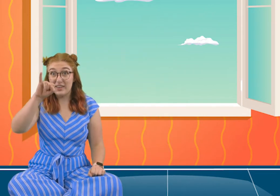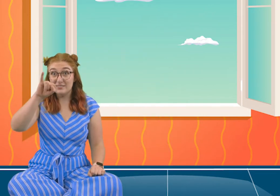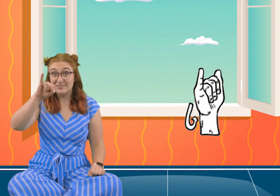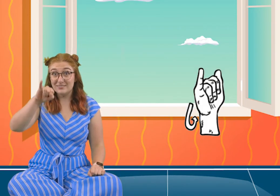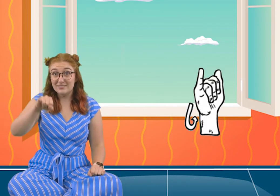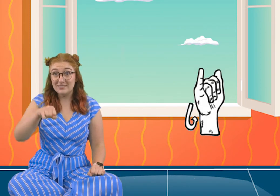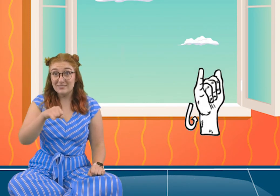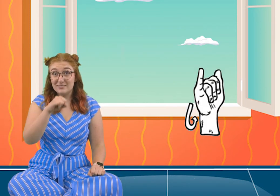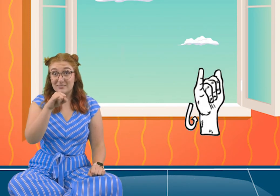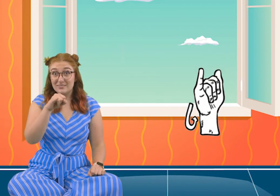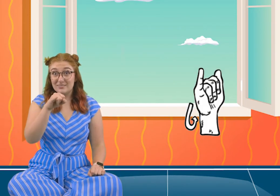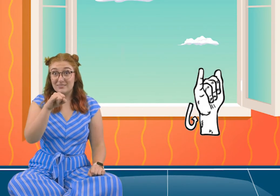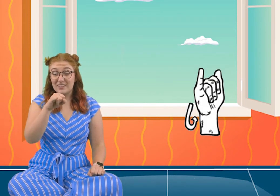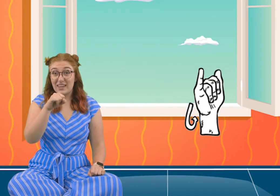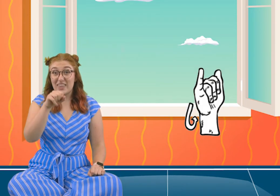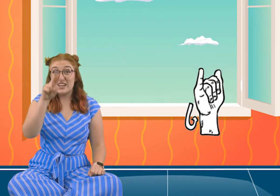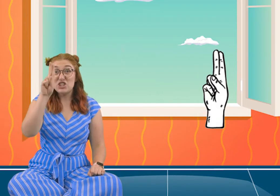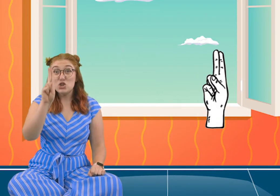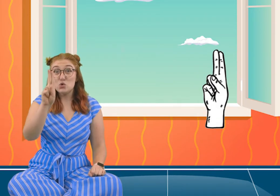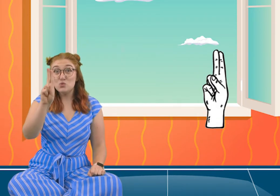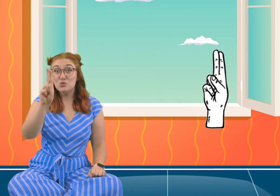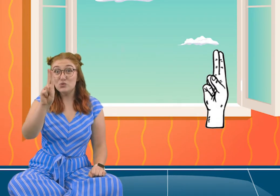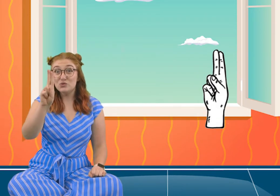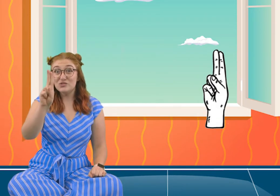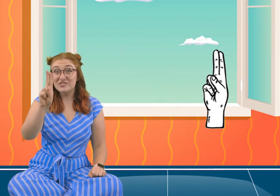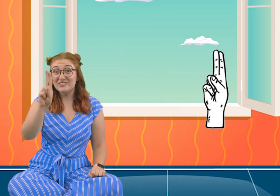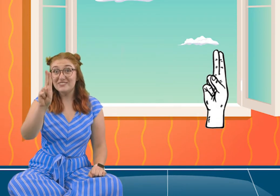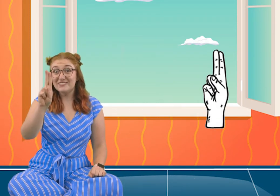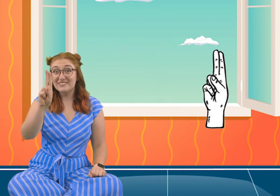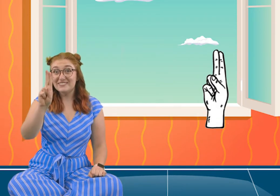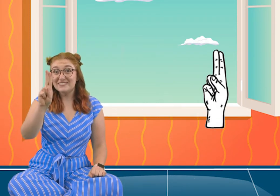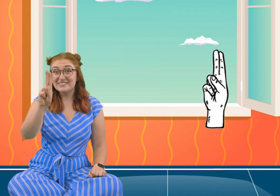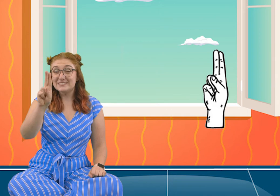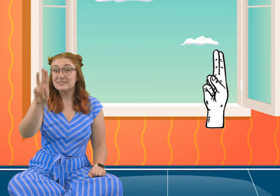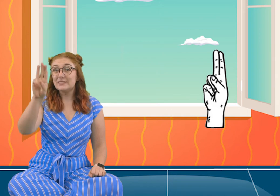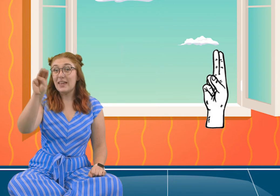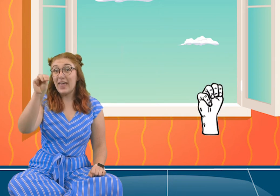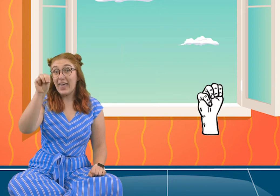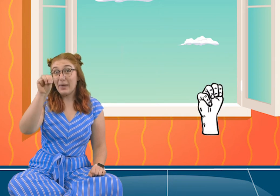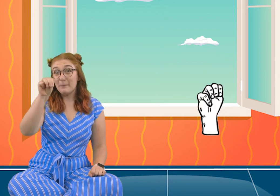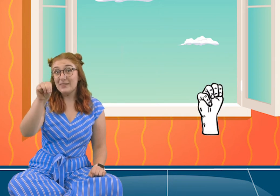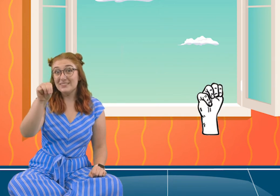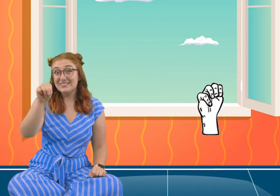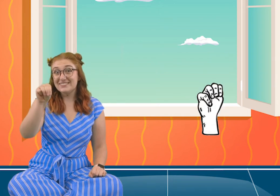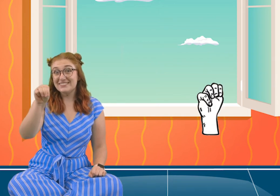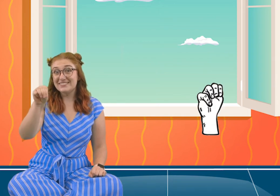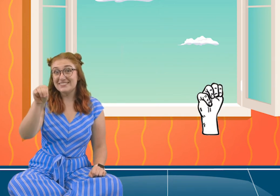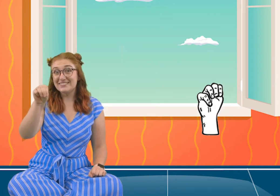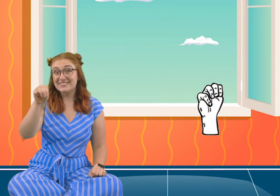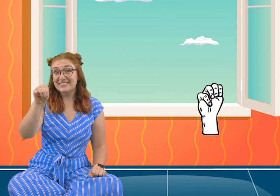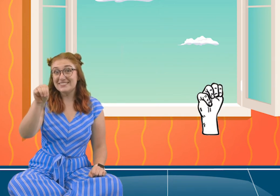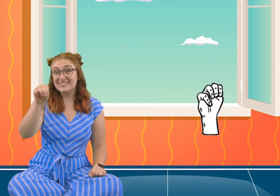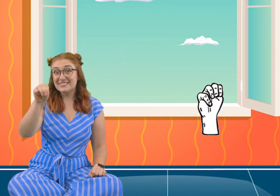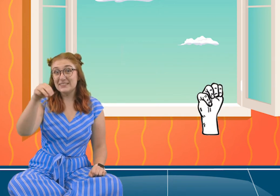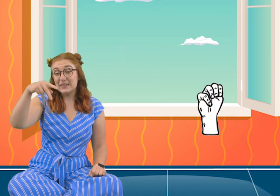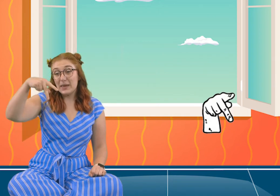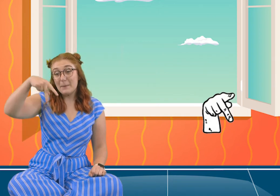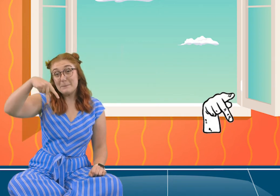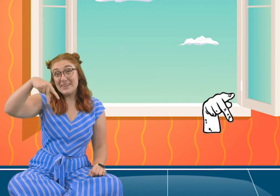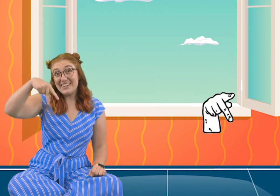and then a U, M, P,